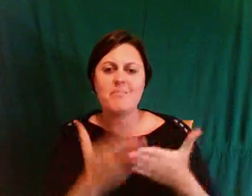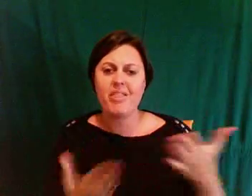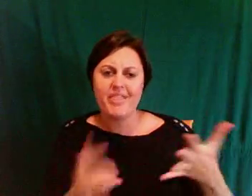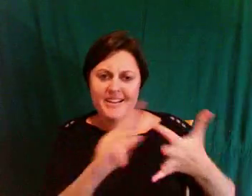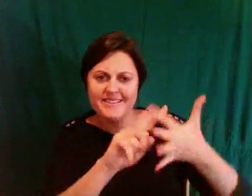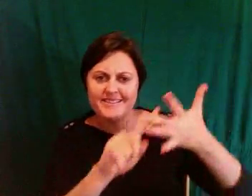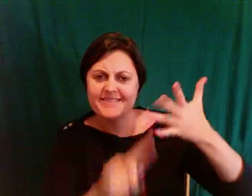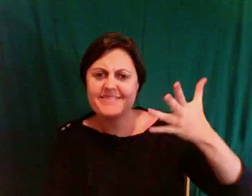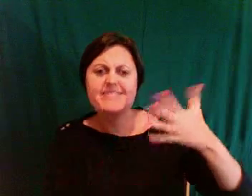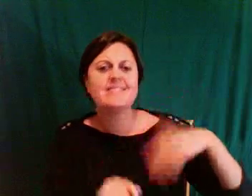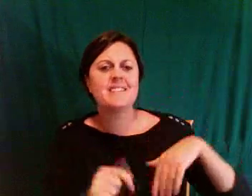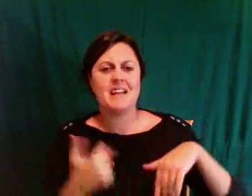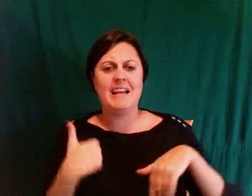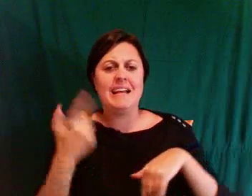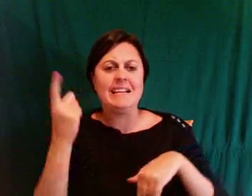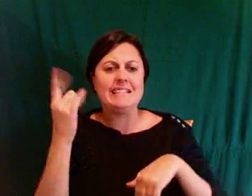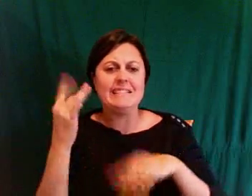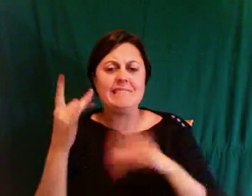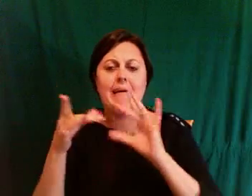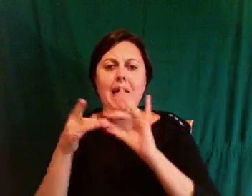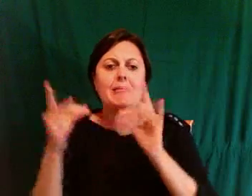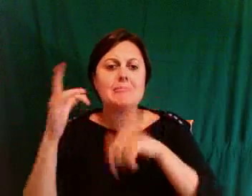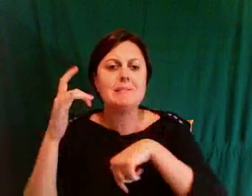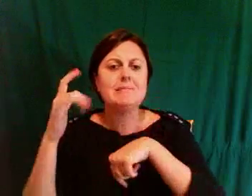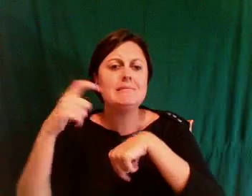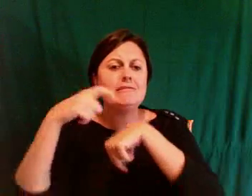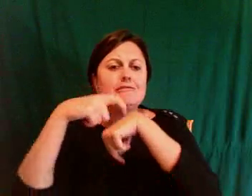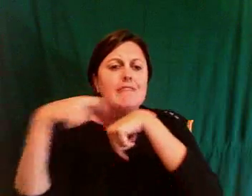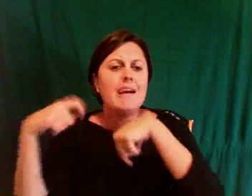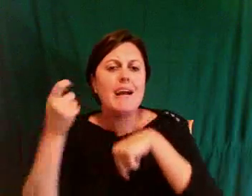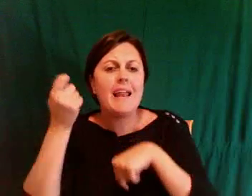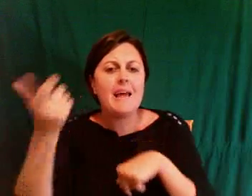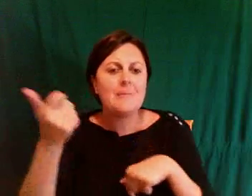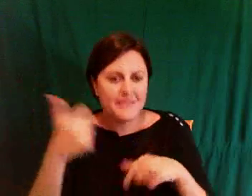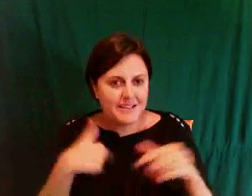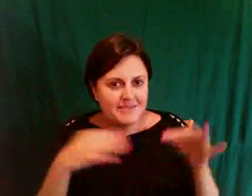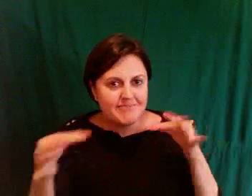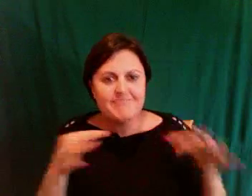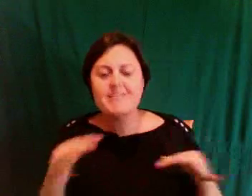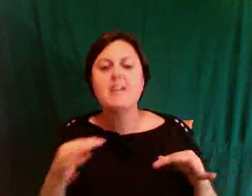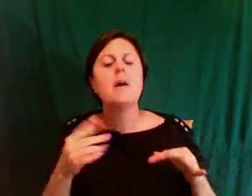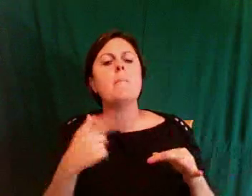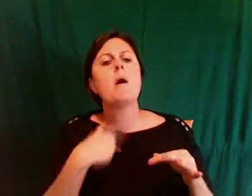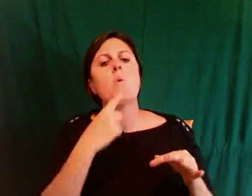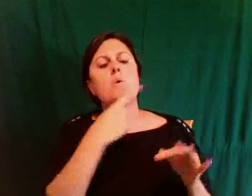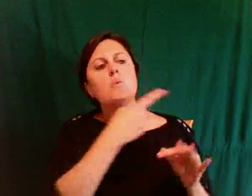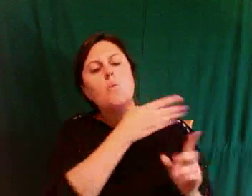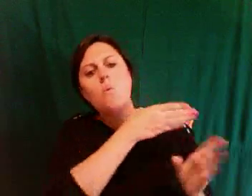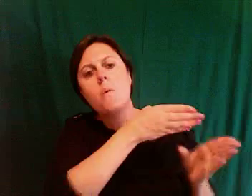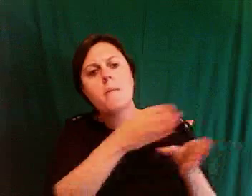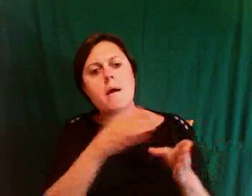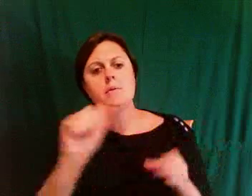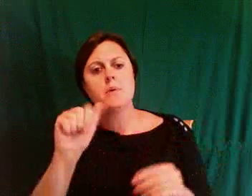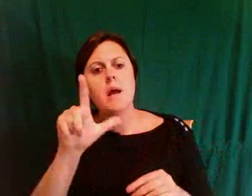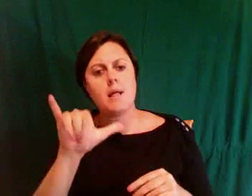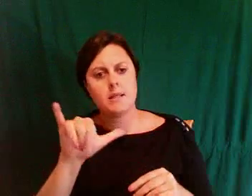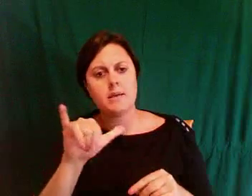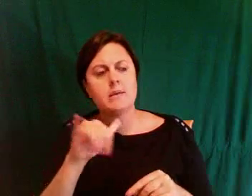accomplished, and we've just barely begun to touch on that. But I want to come back to you for a minute, Allie, and I want, you know, this show is